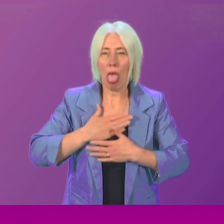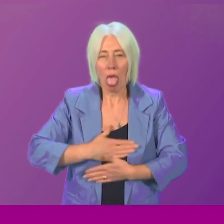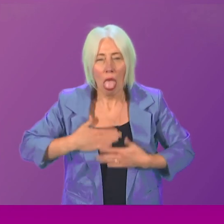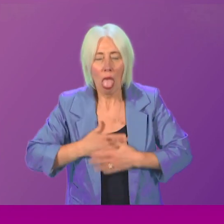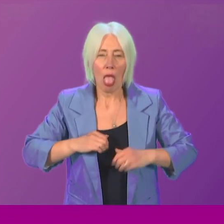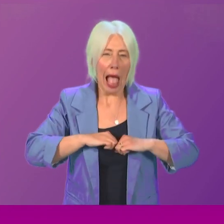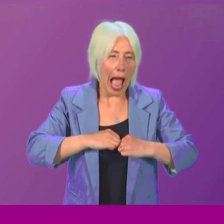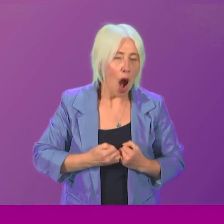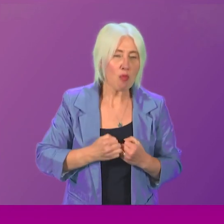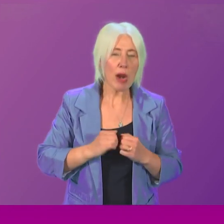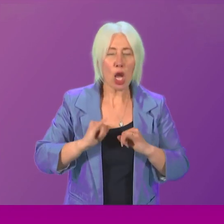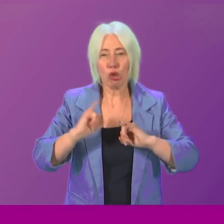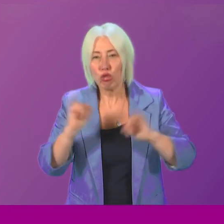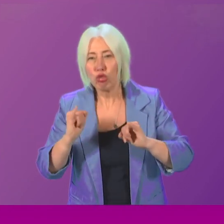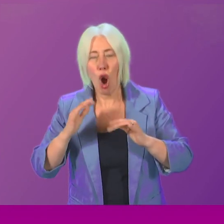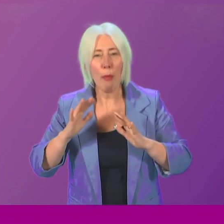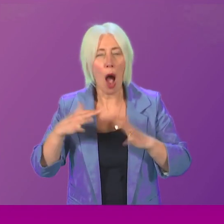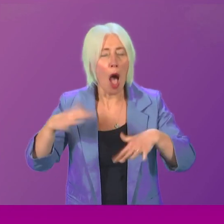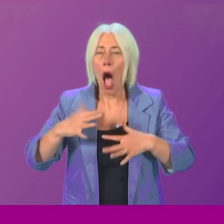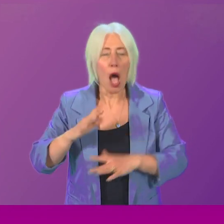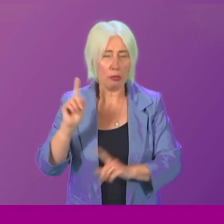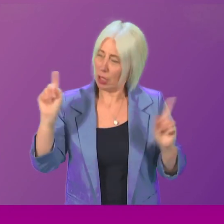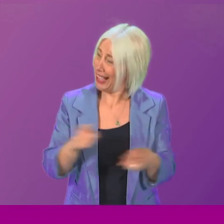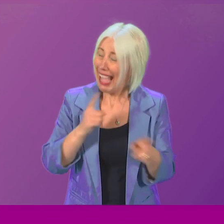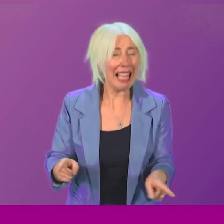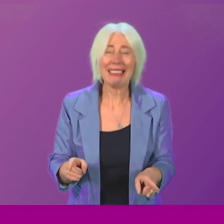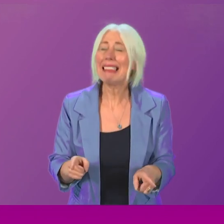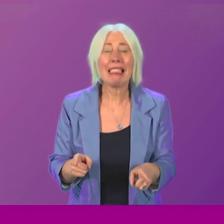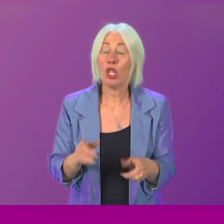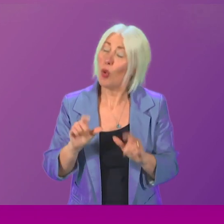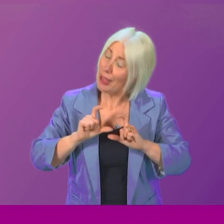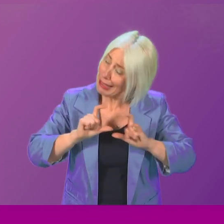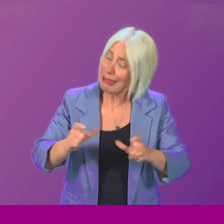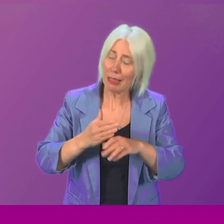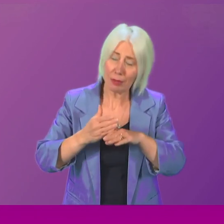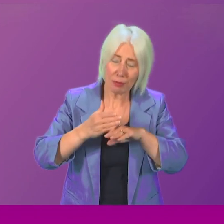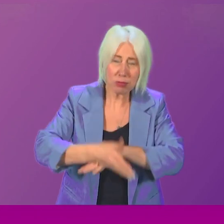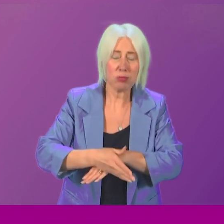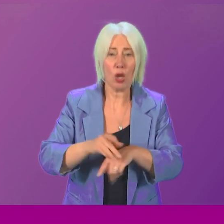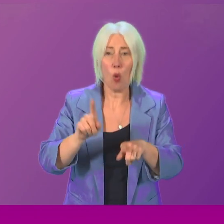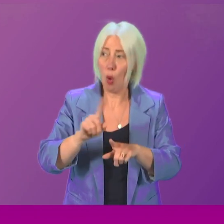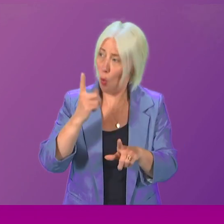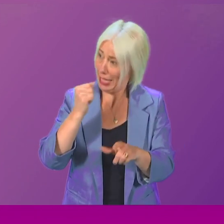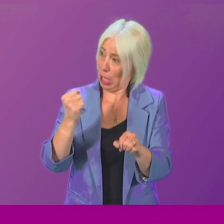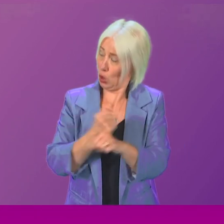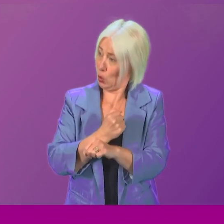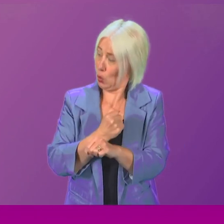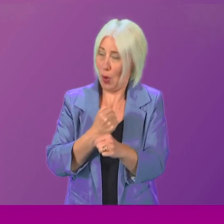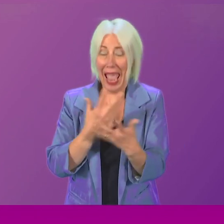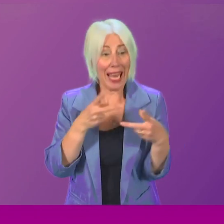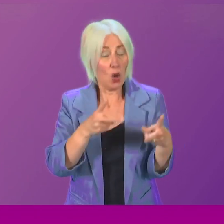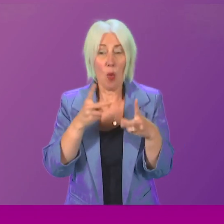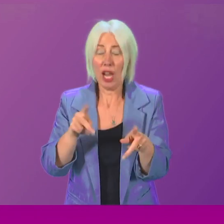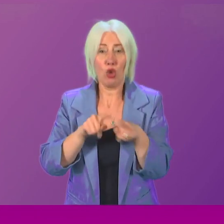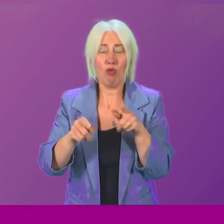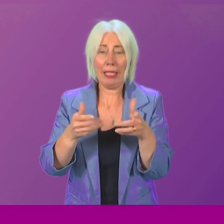heartbreak that has been suffered so there is still much work to do to try to address that in whatever ways we can and I know